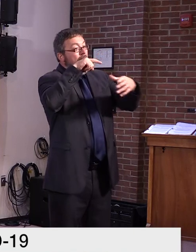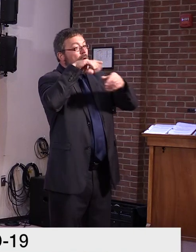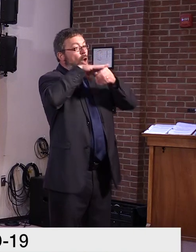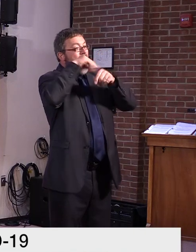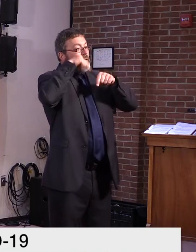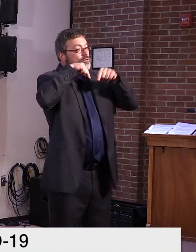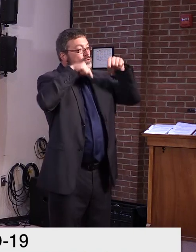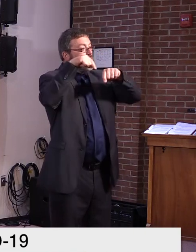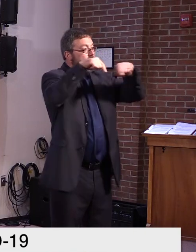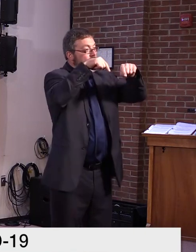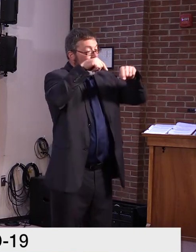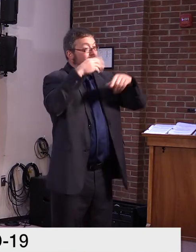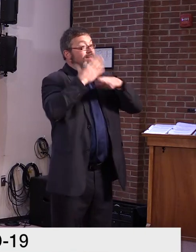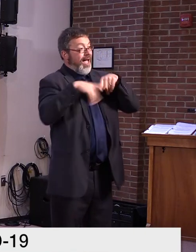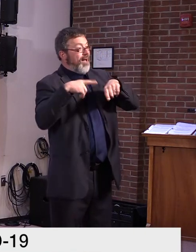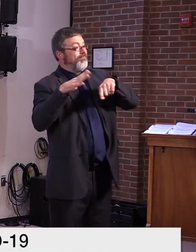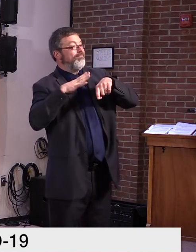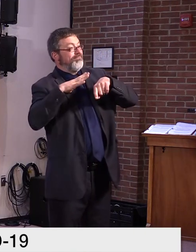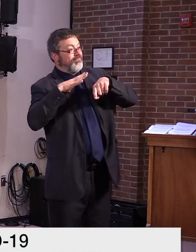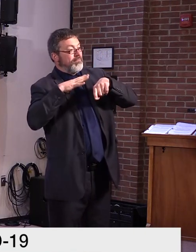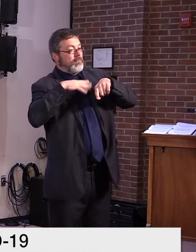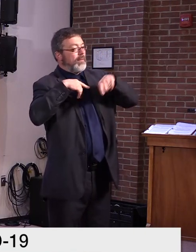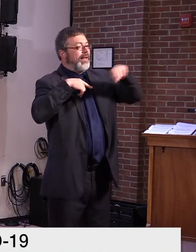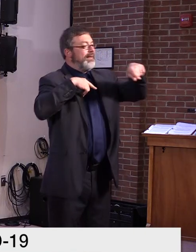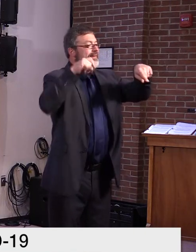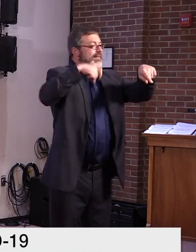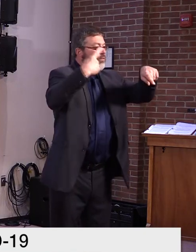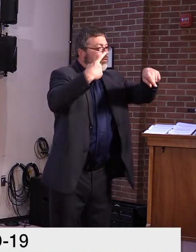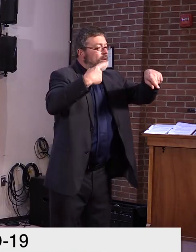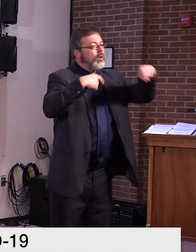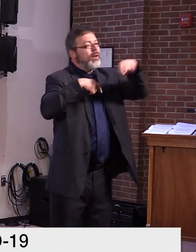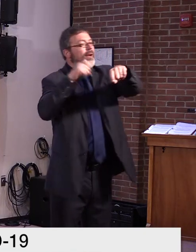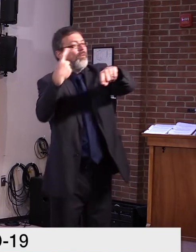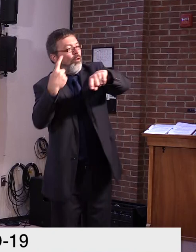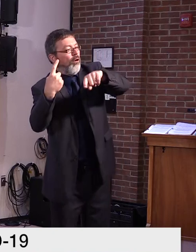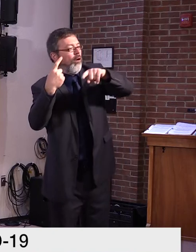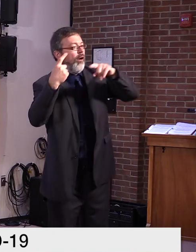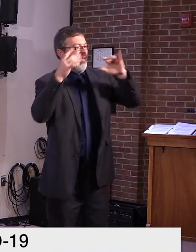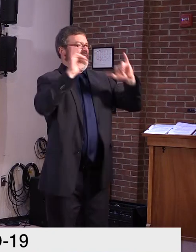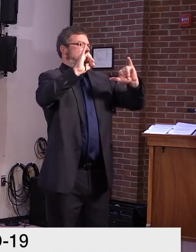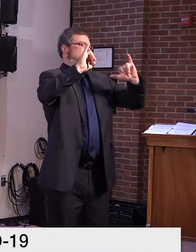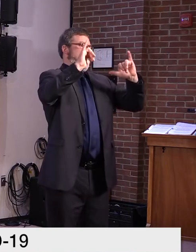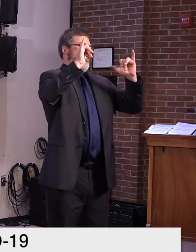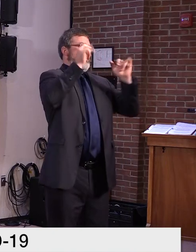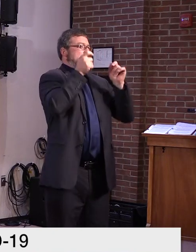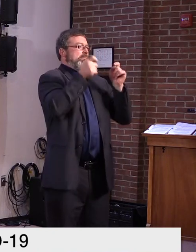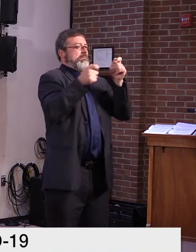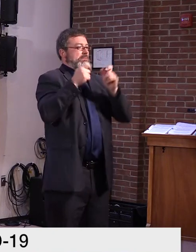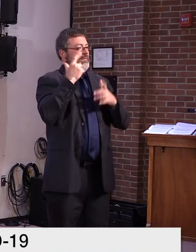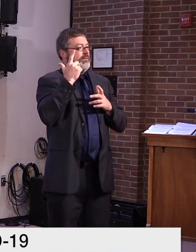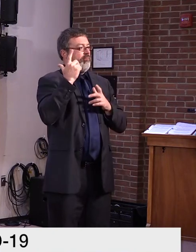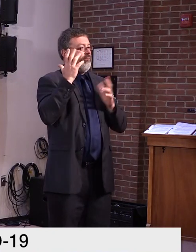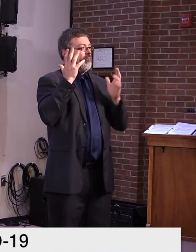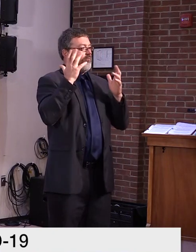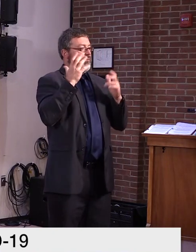locations could have the appropriate, uh, staffing in and up and running. So I think, um,